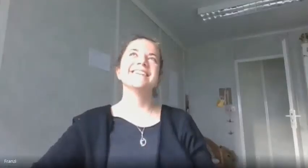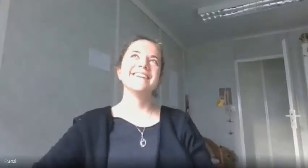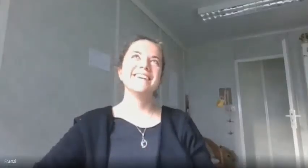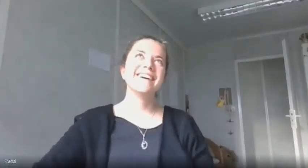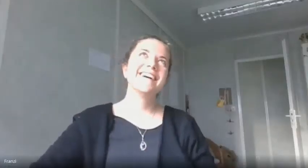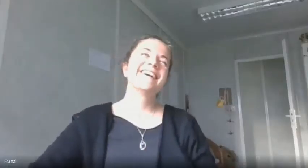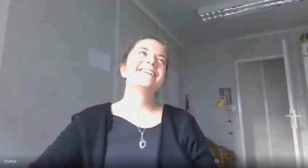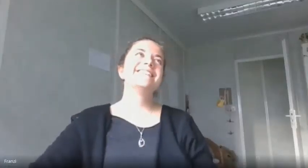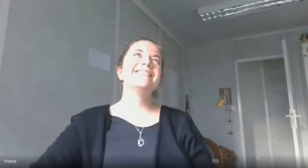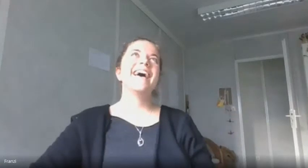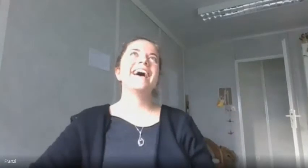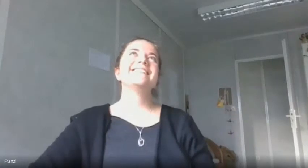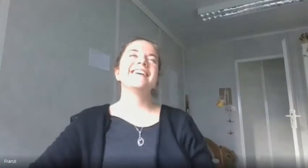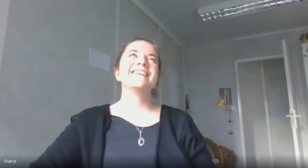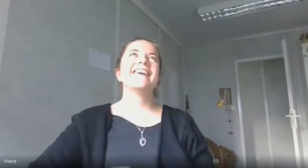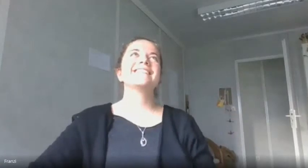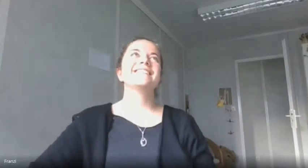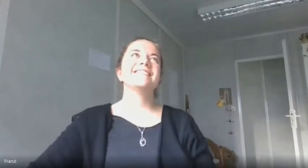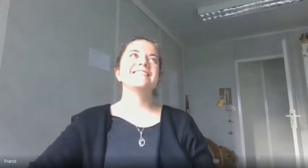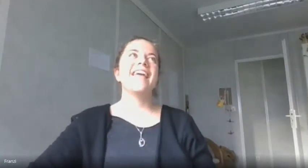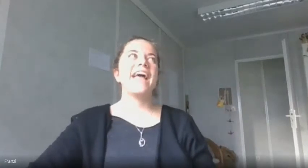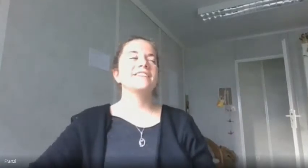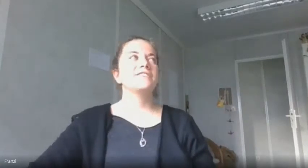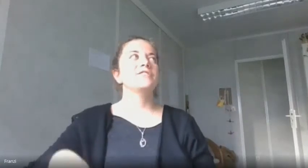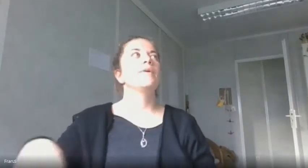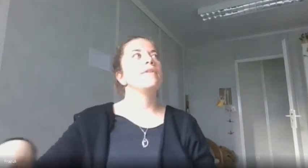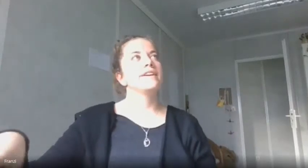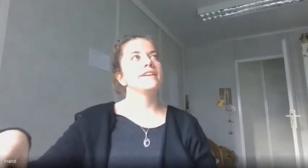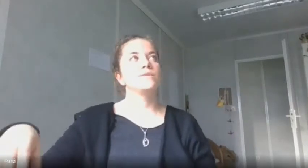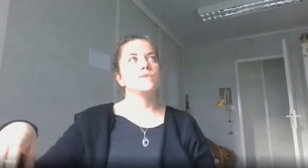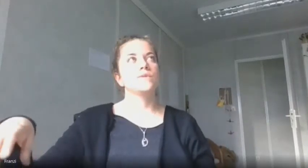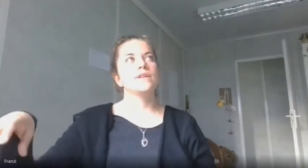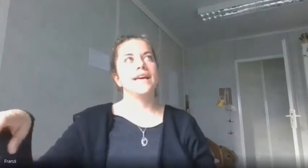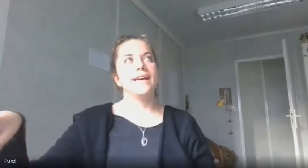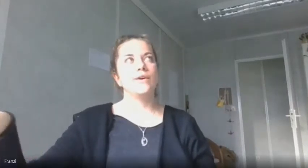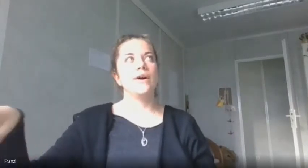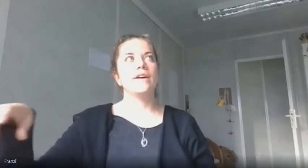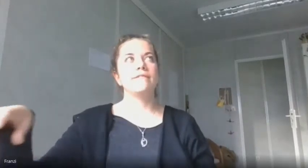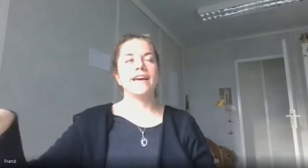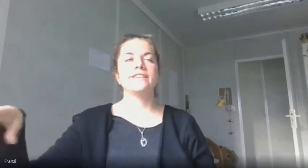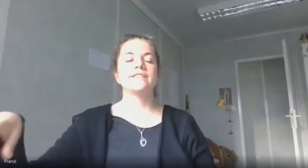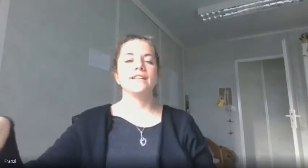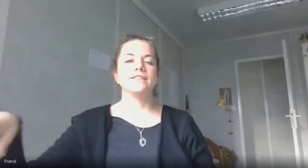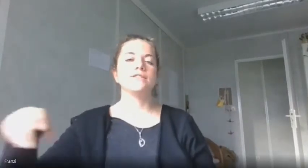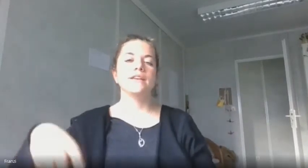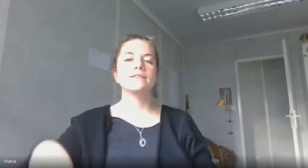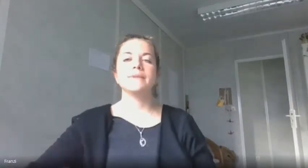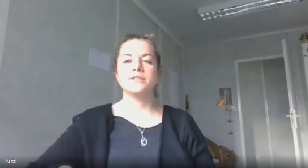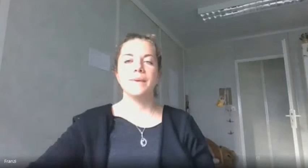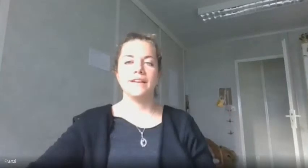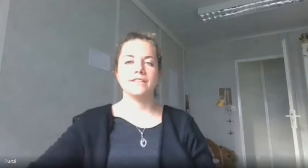that that like the the energy point uh of life cell it is much better